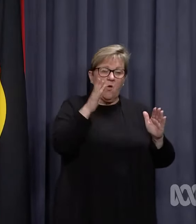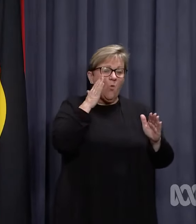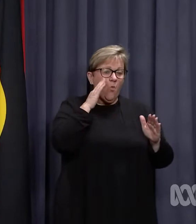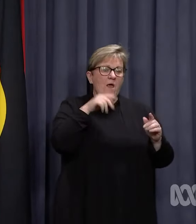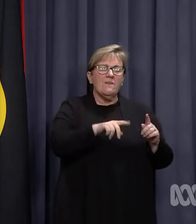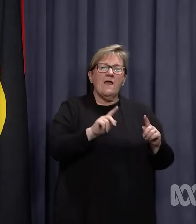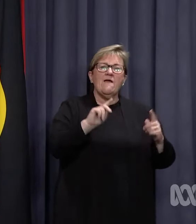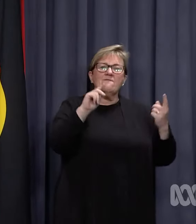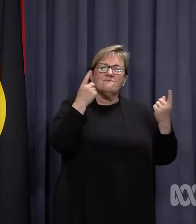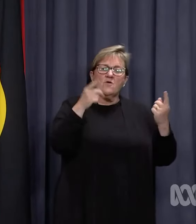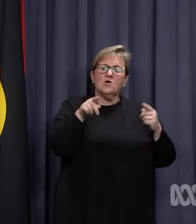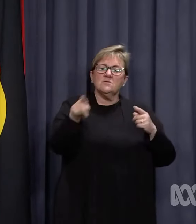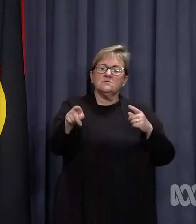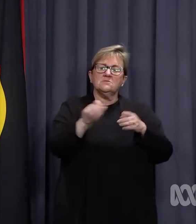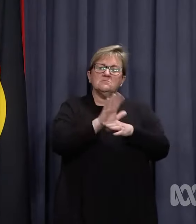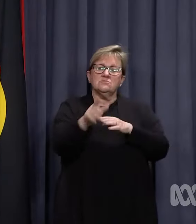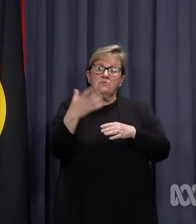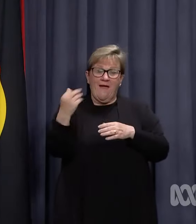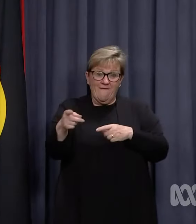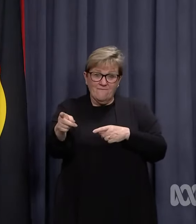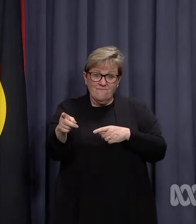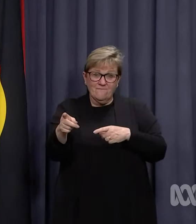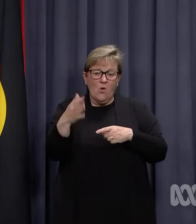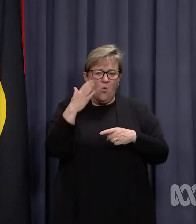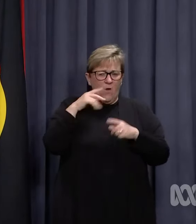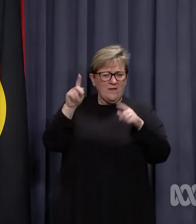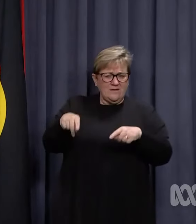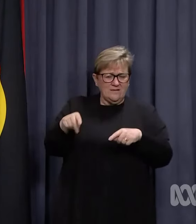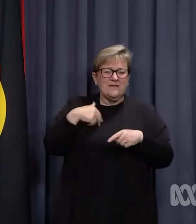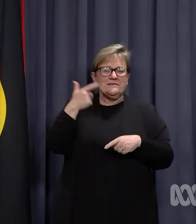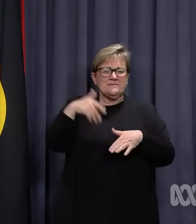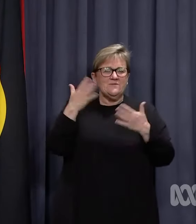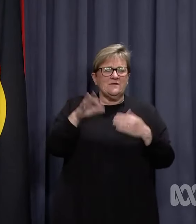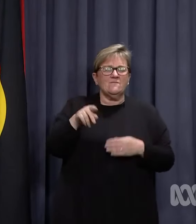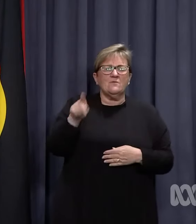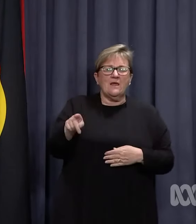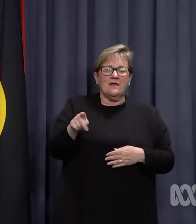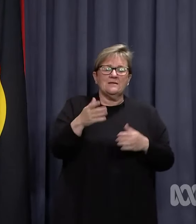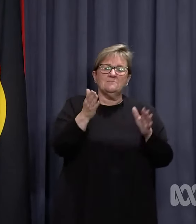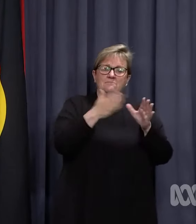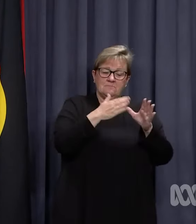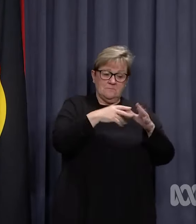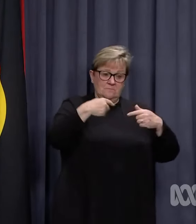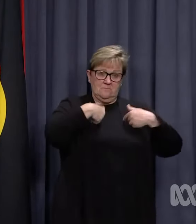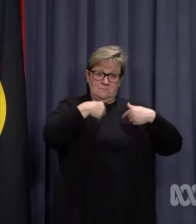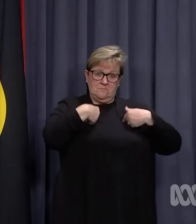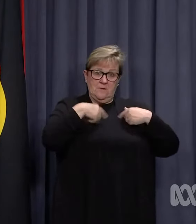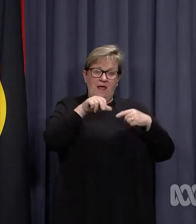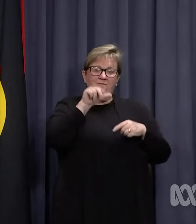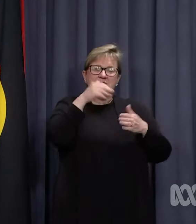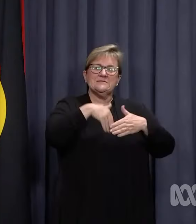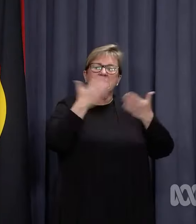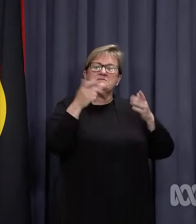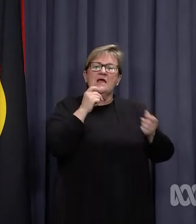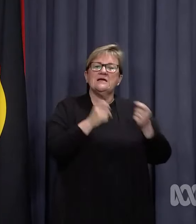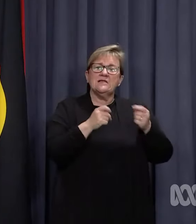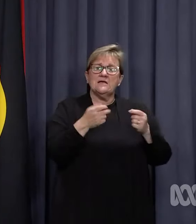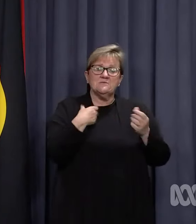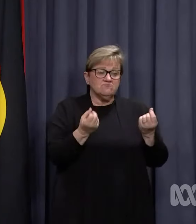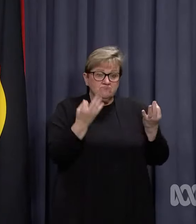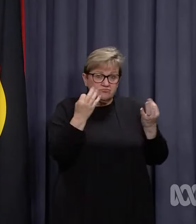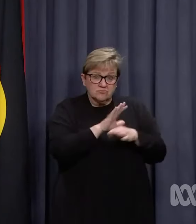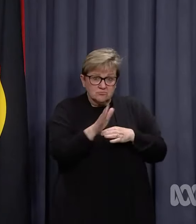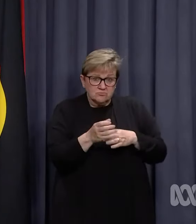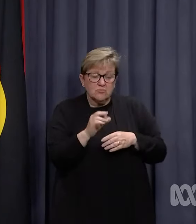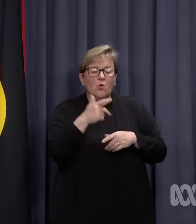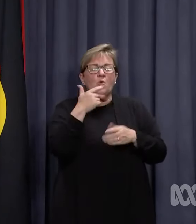time of the case's positive test, provided the close contact has a negative six-day PCR test or day